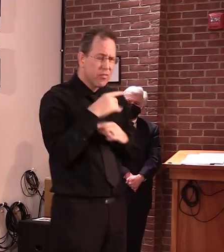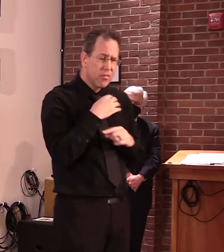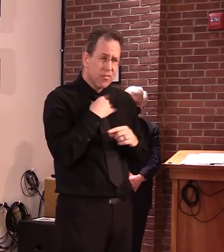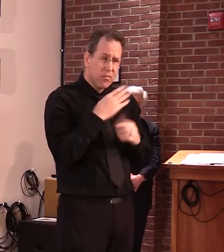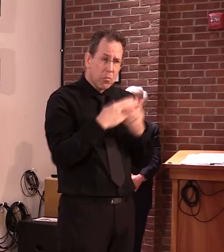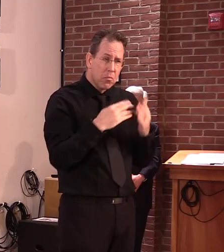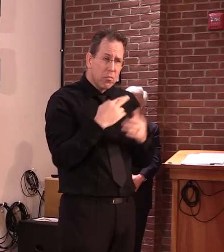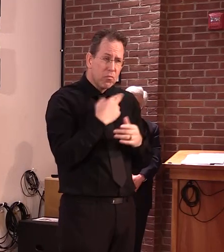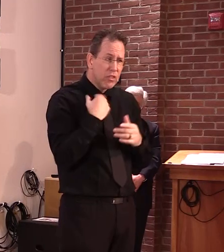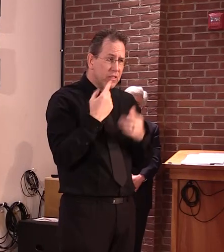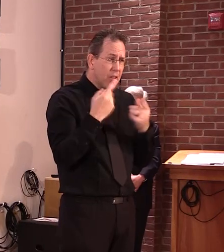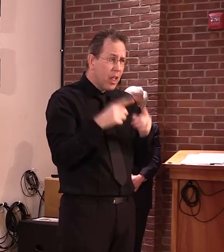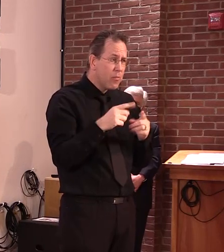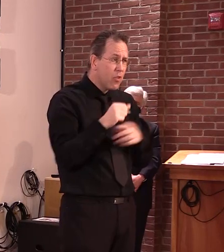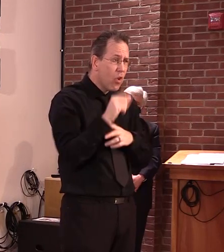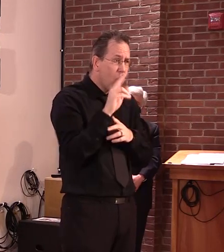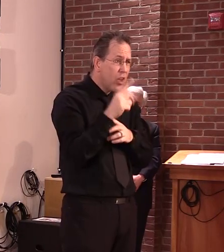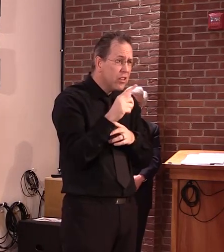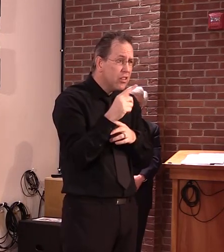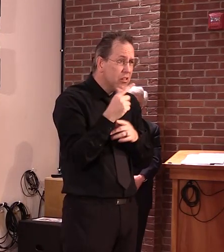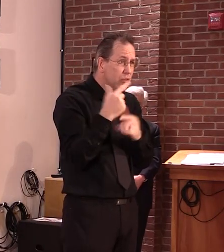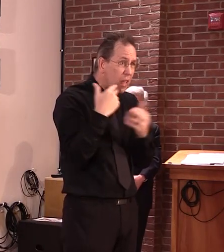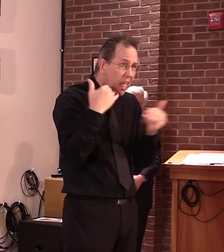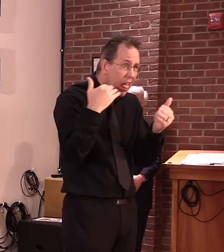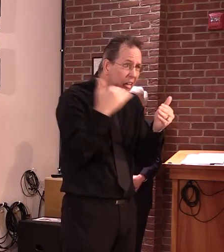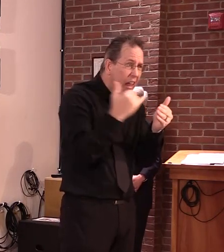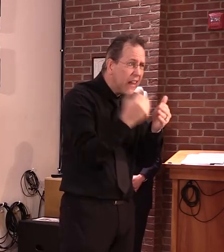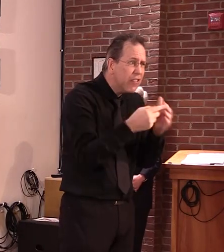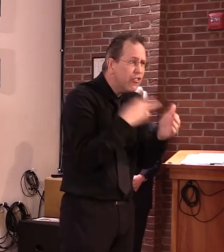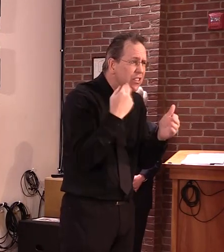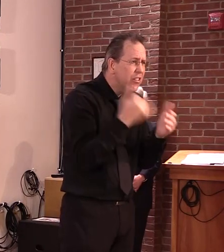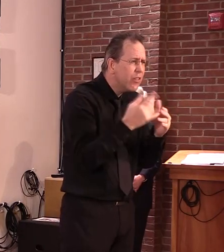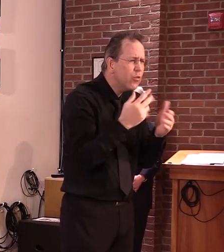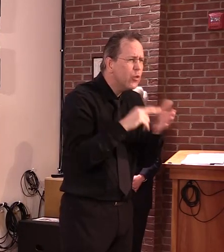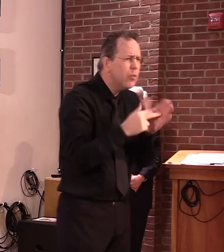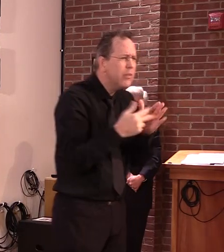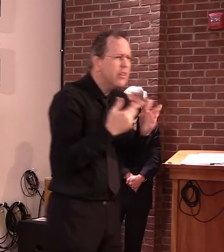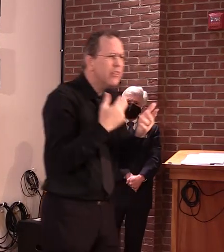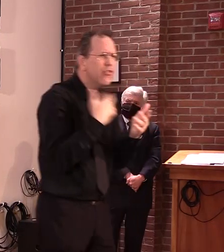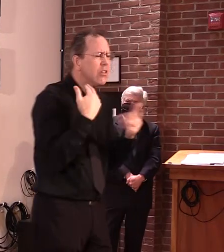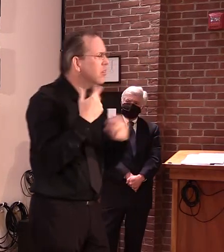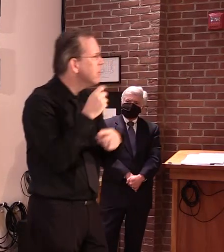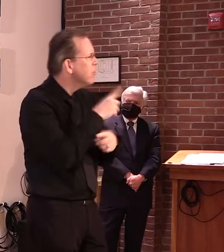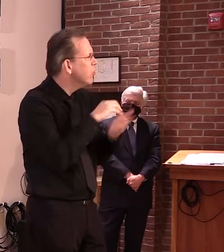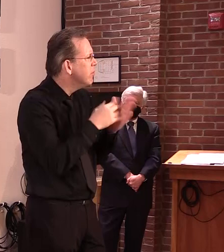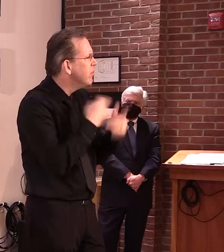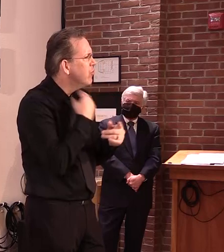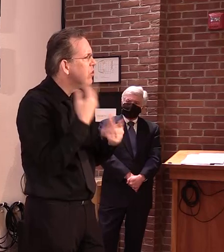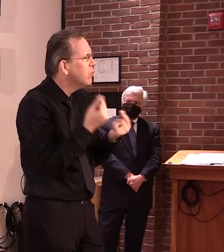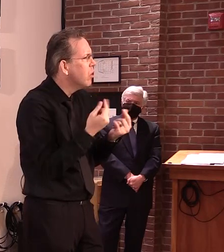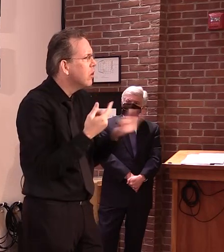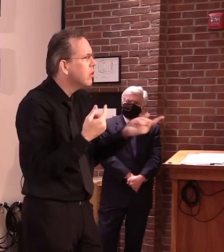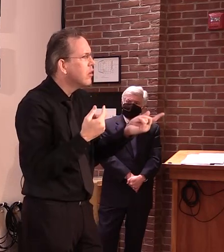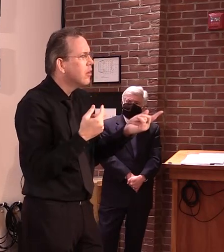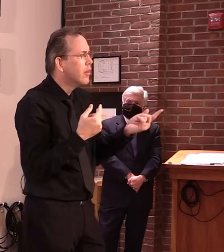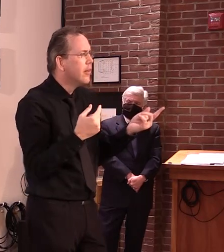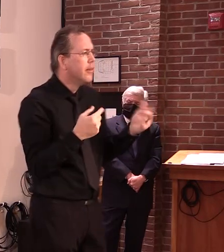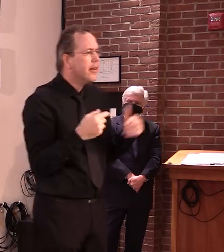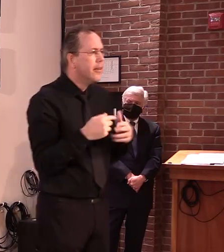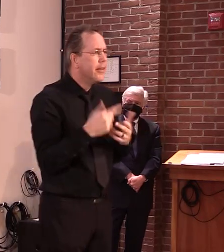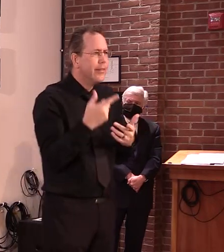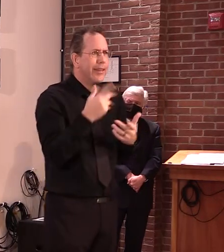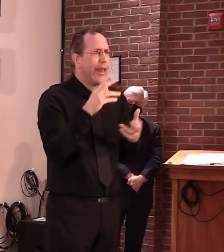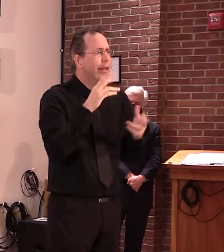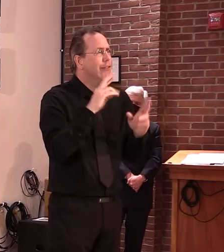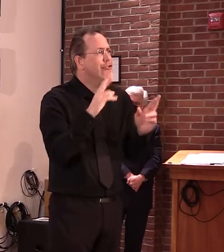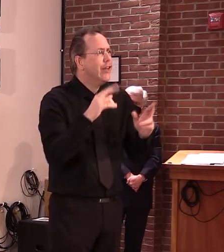might have an outbreak at the last but what's the risk? Well, you wouldn't be ready to pull the trigger. Yep, we would be though. I'm saying start